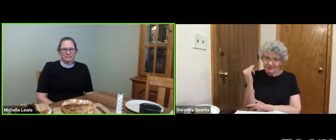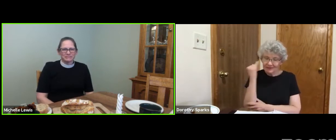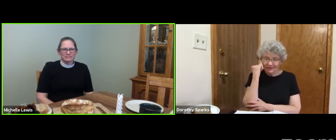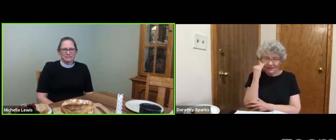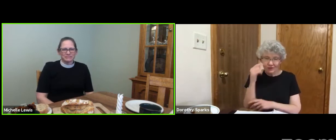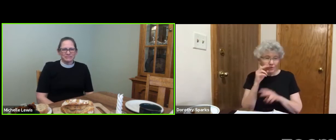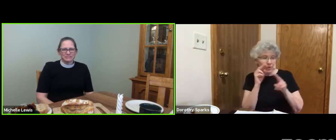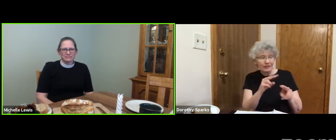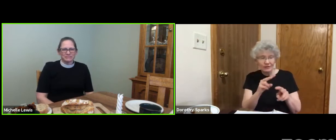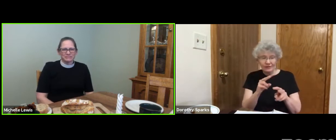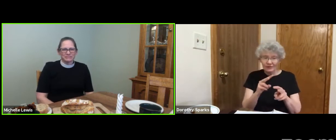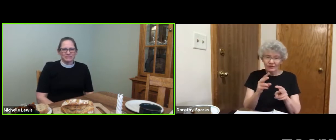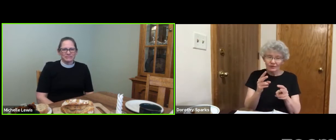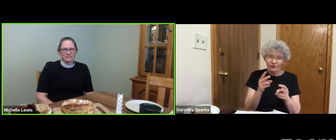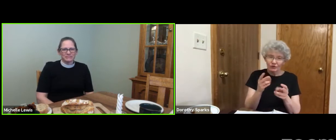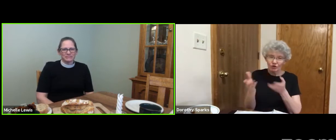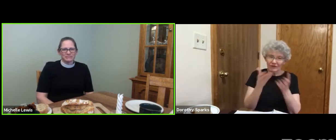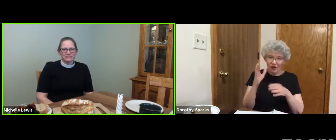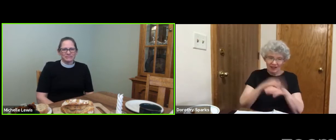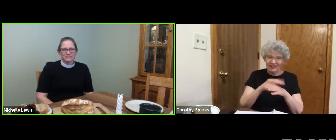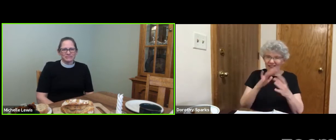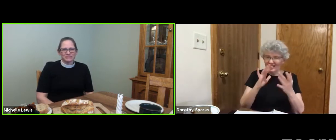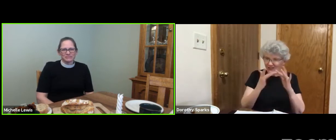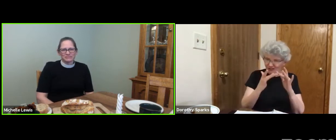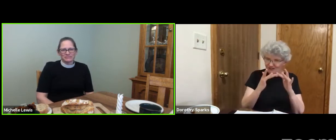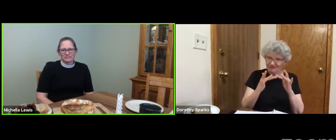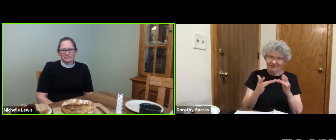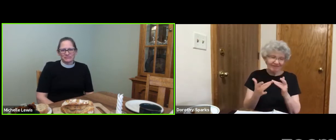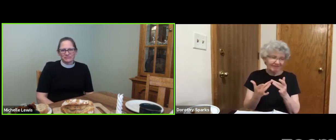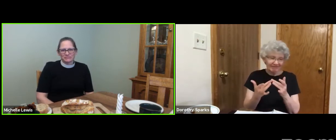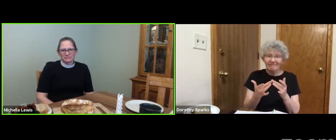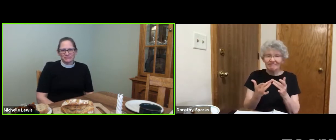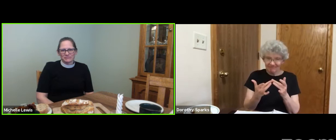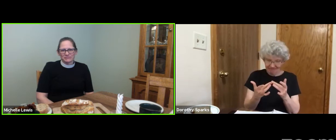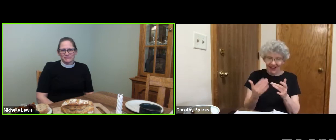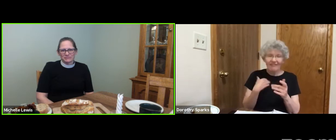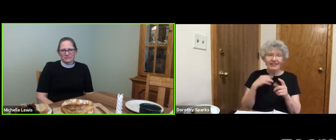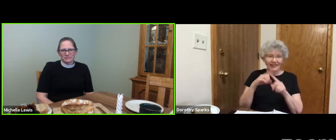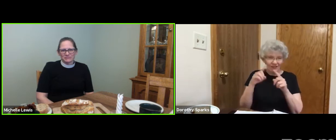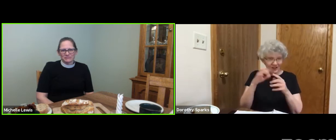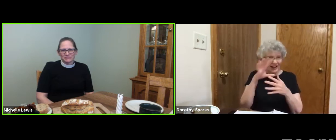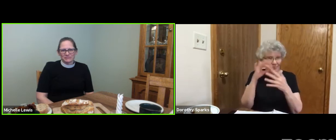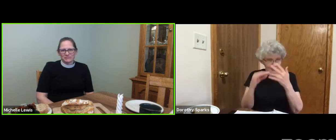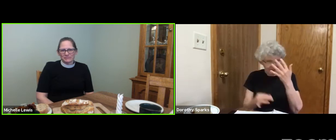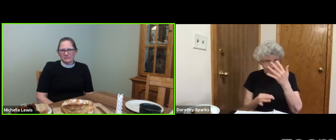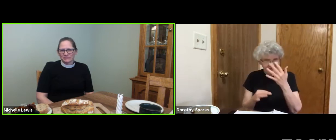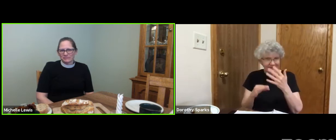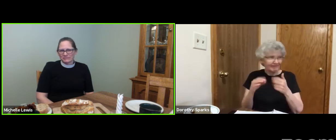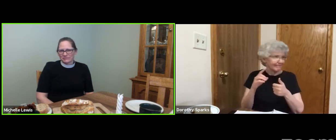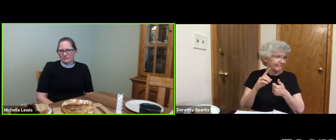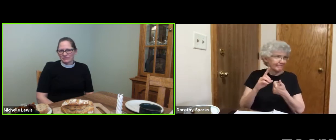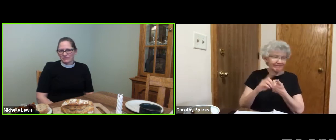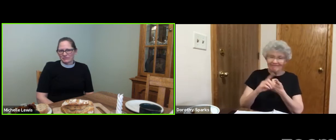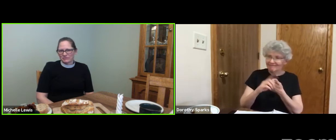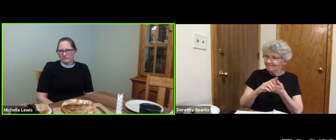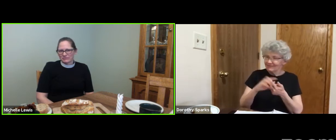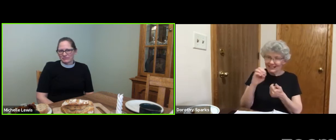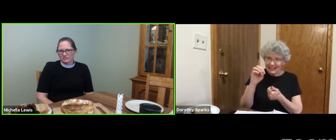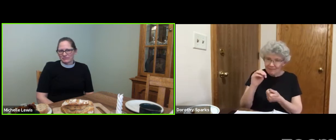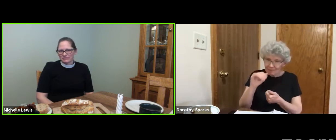If you will watch the service, take time to set up your device so that as many as possible